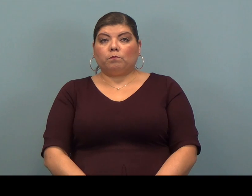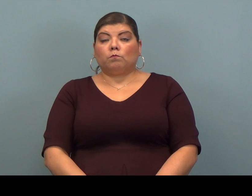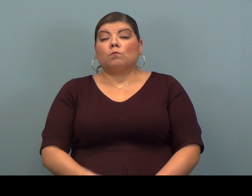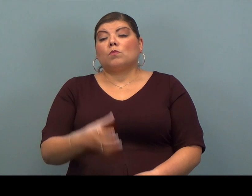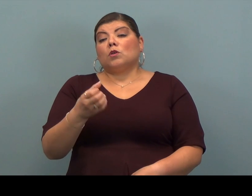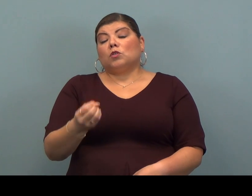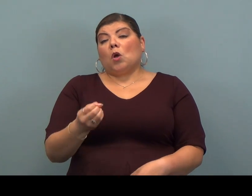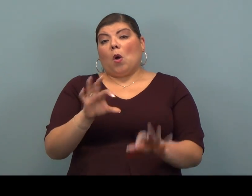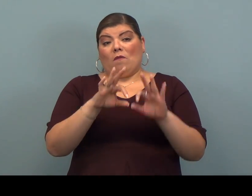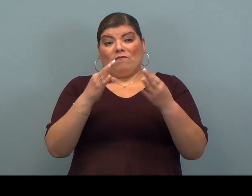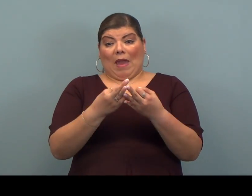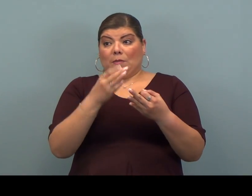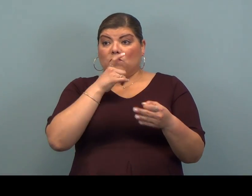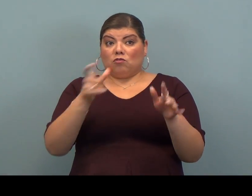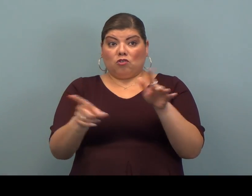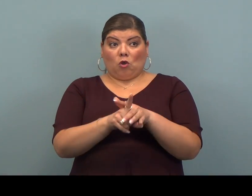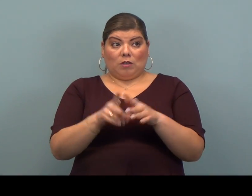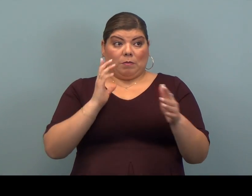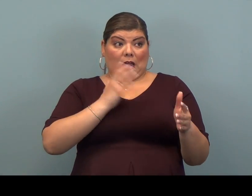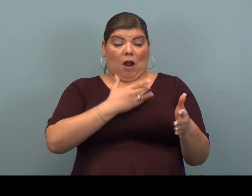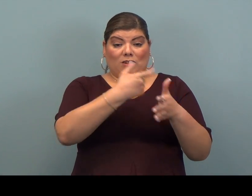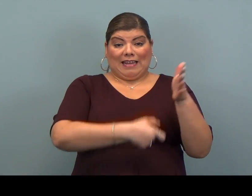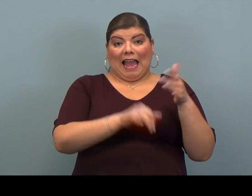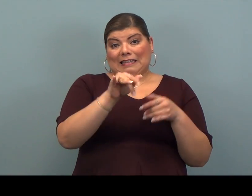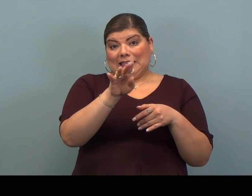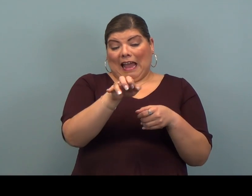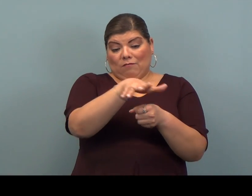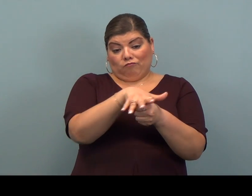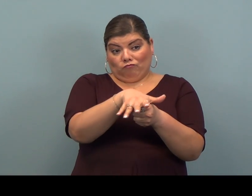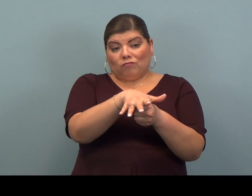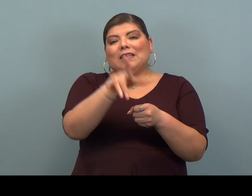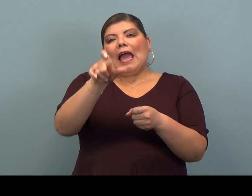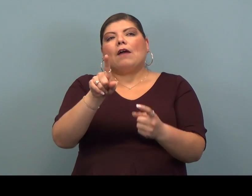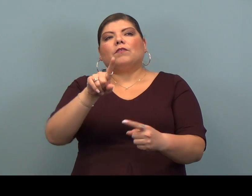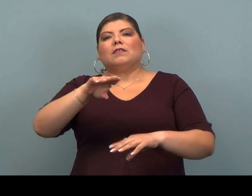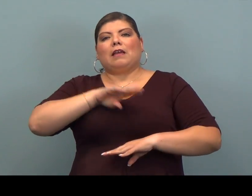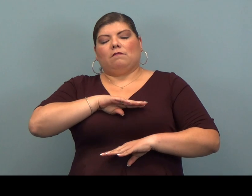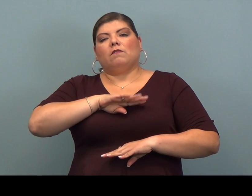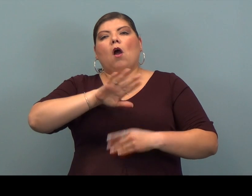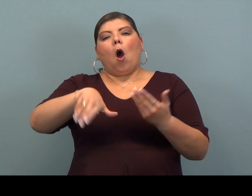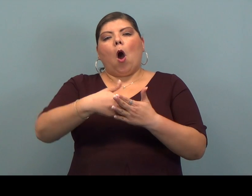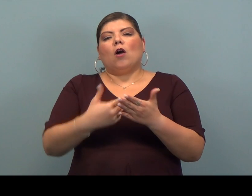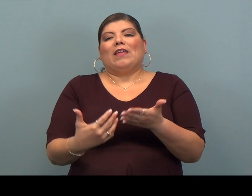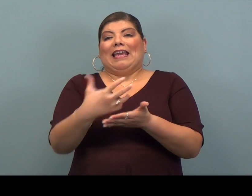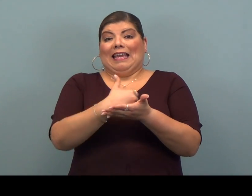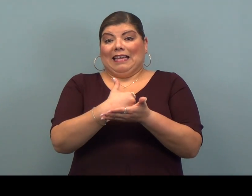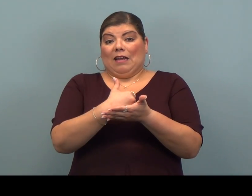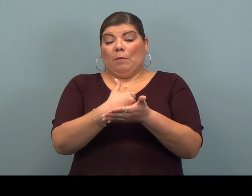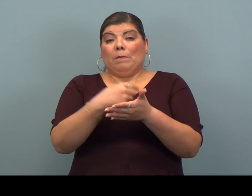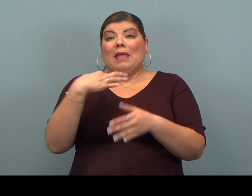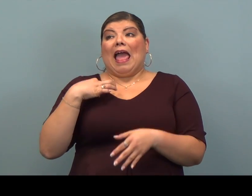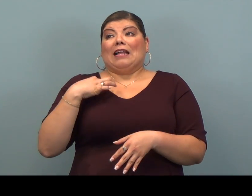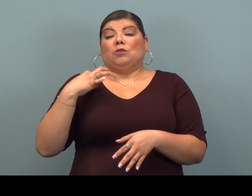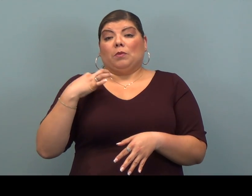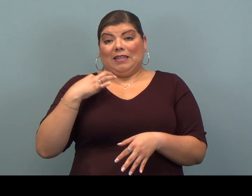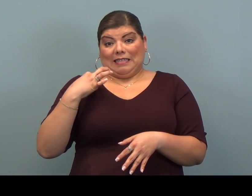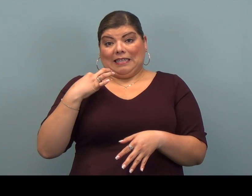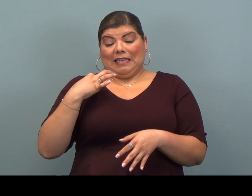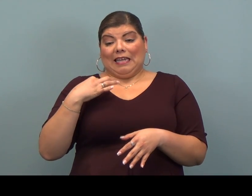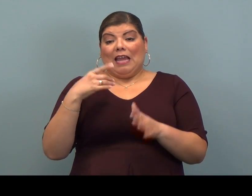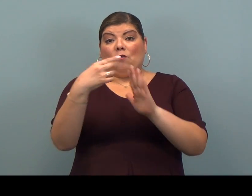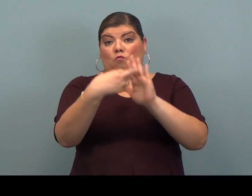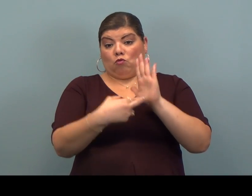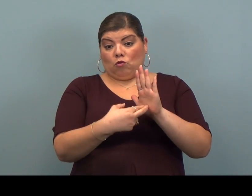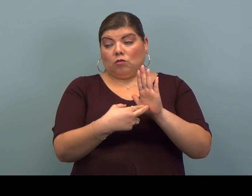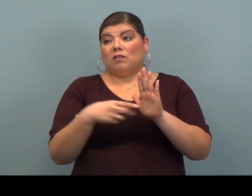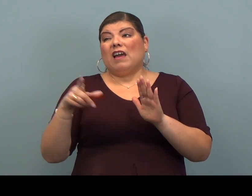So a family that comes to our tax site has to meet income eligibility guidelines. An individual or